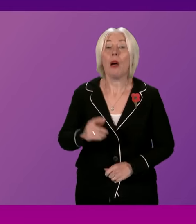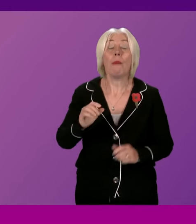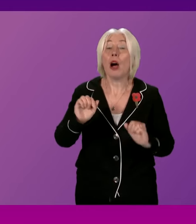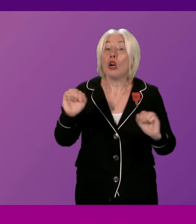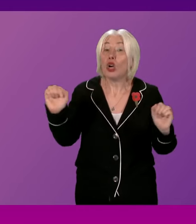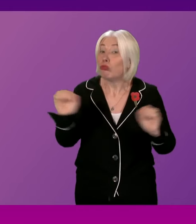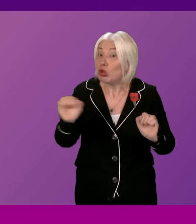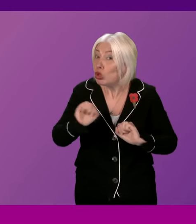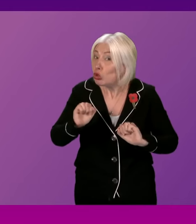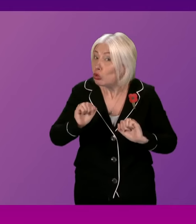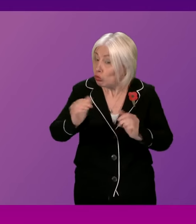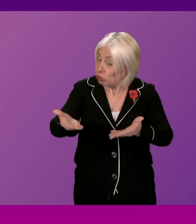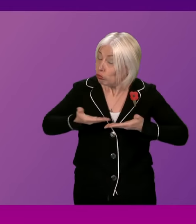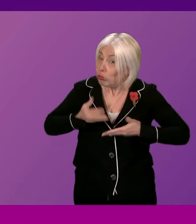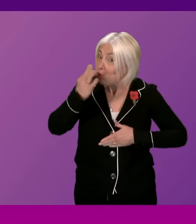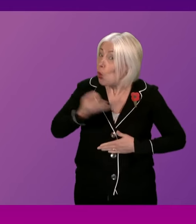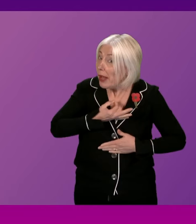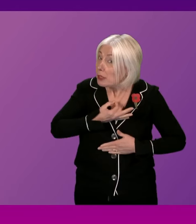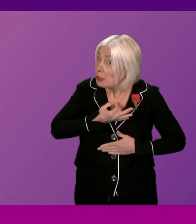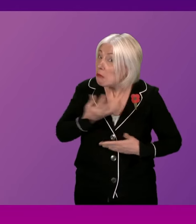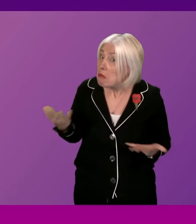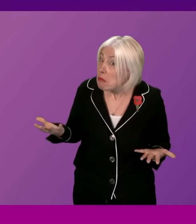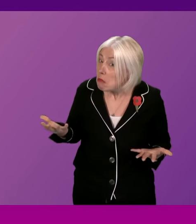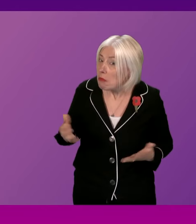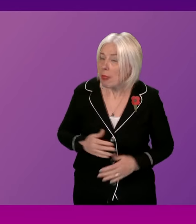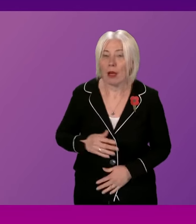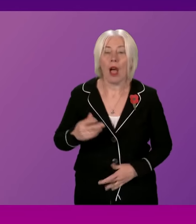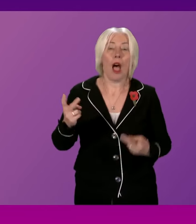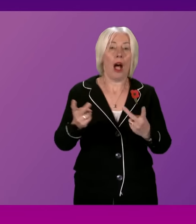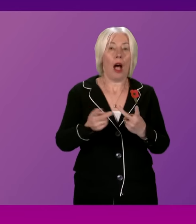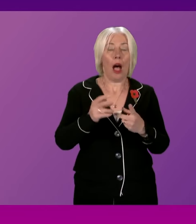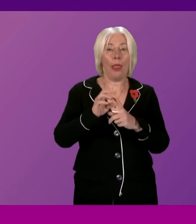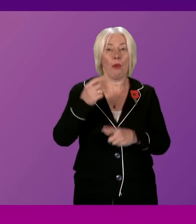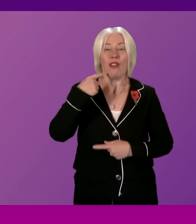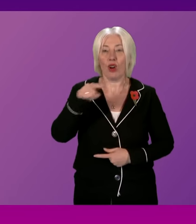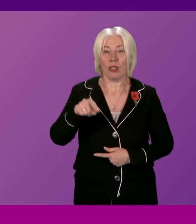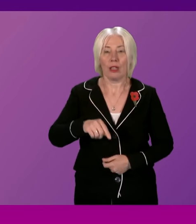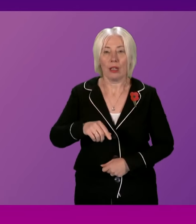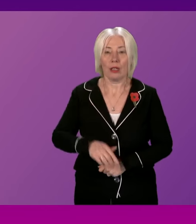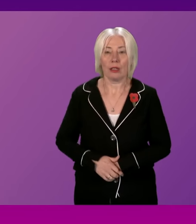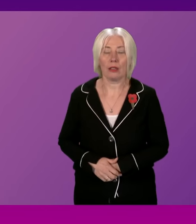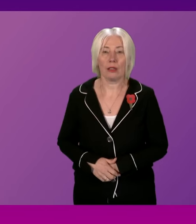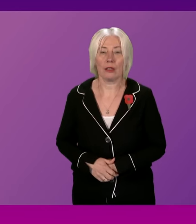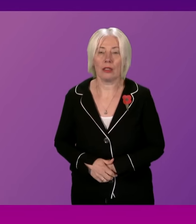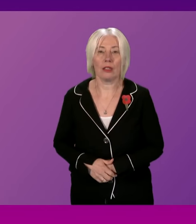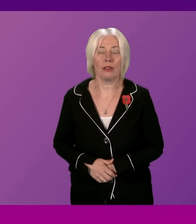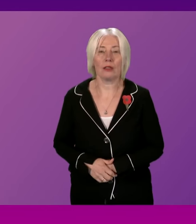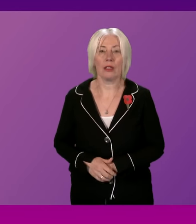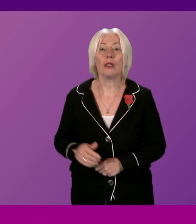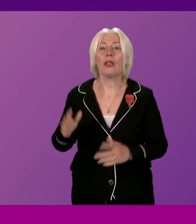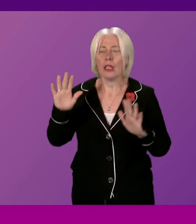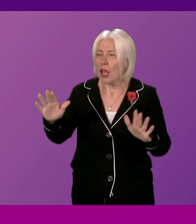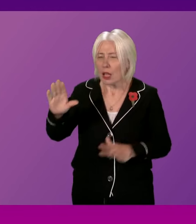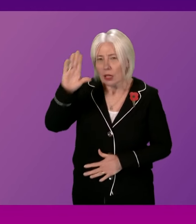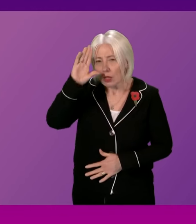received no such request at this point point of order my apologies presiding officer and are